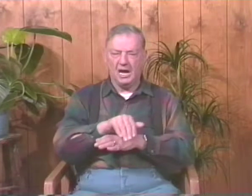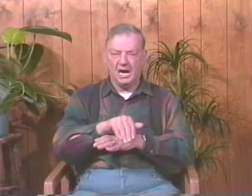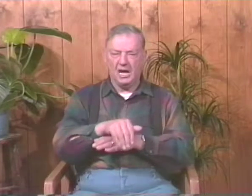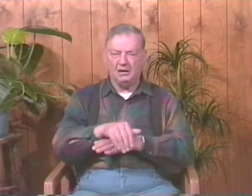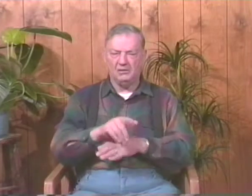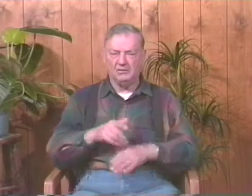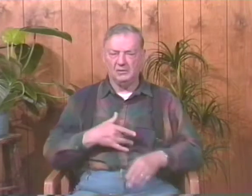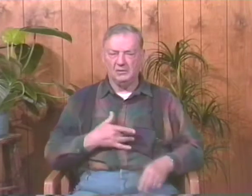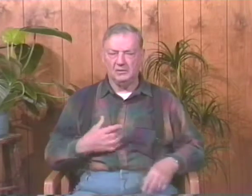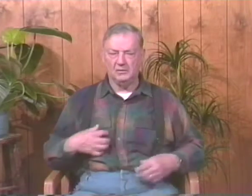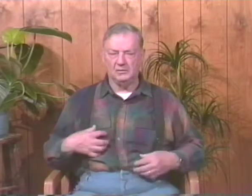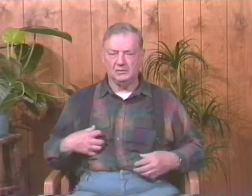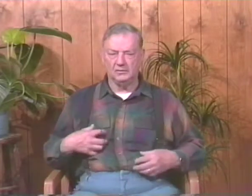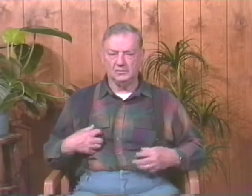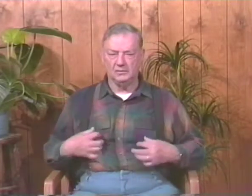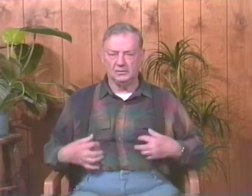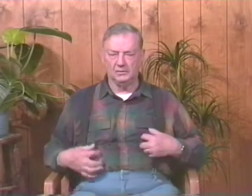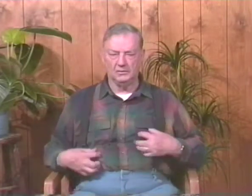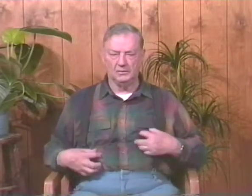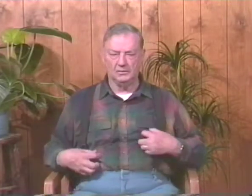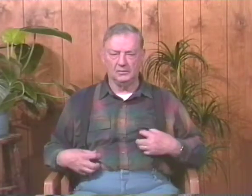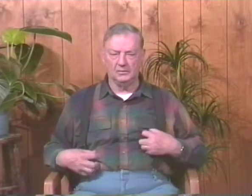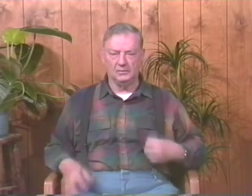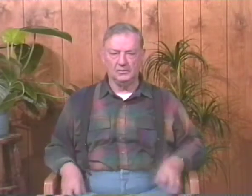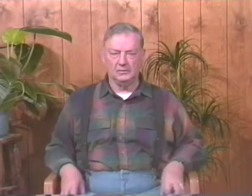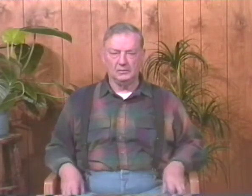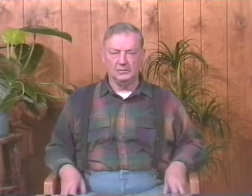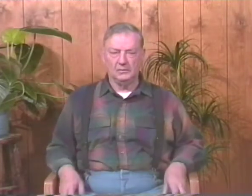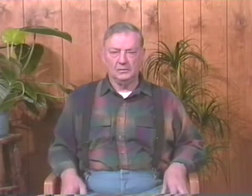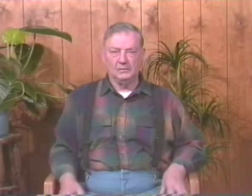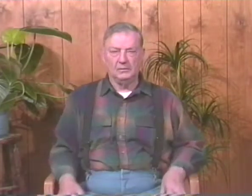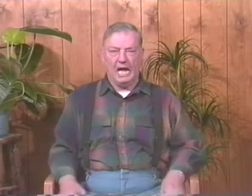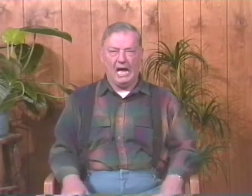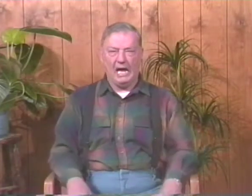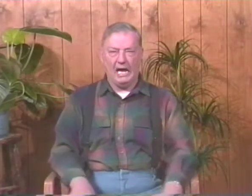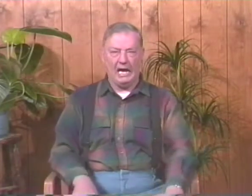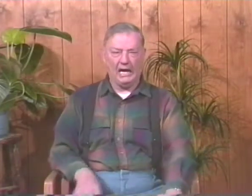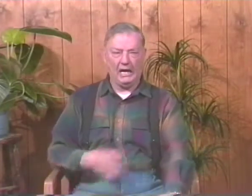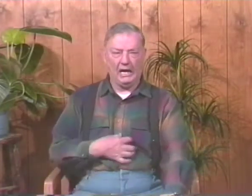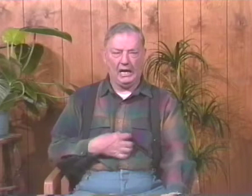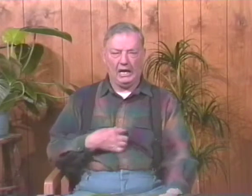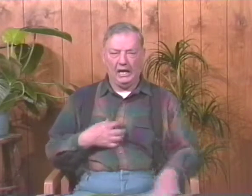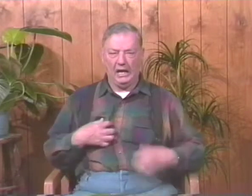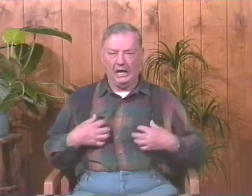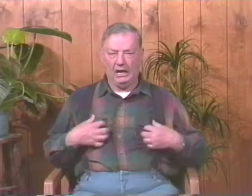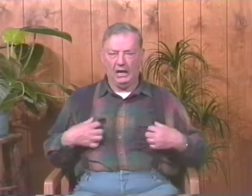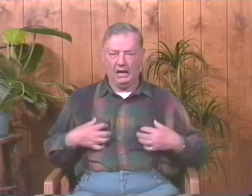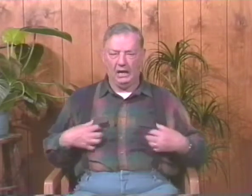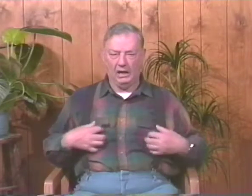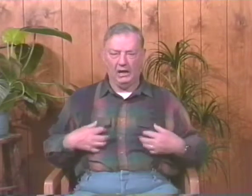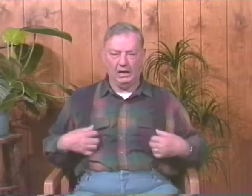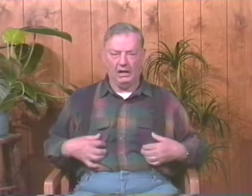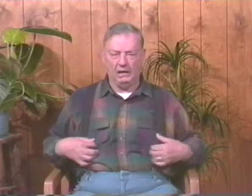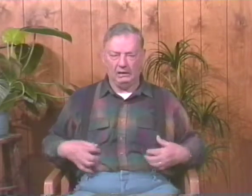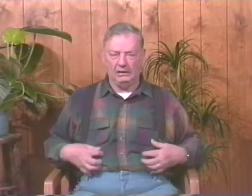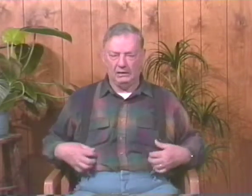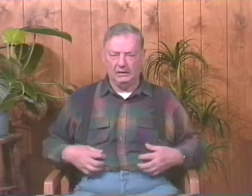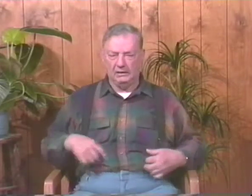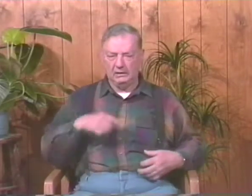an evening meal came along that night. I began to notice I was itchy. I had started scratching all over. It got